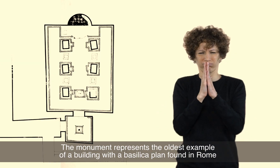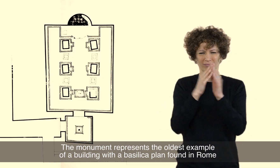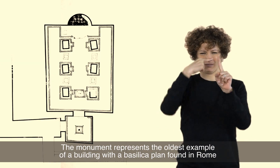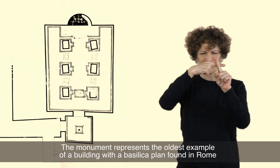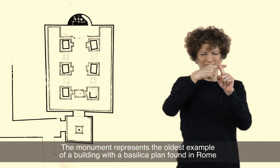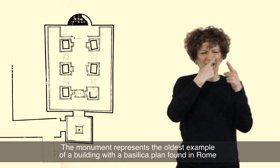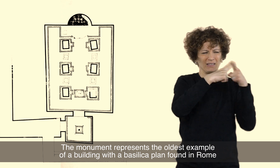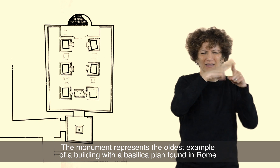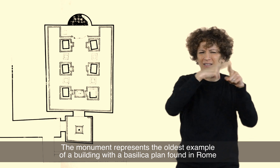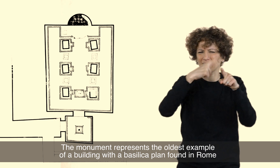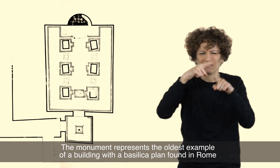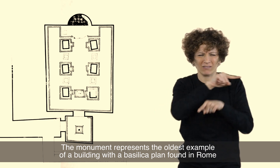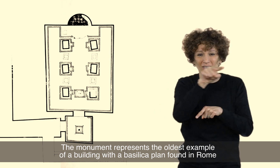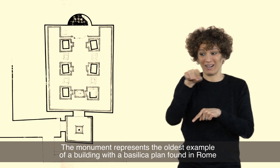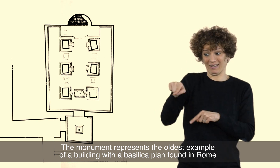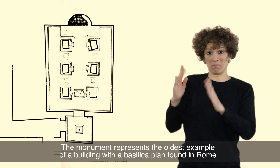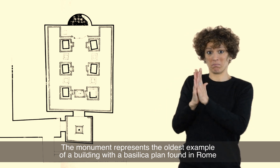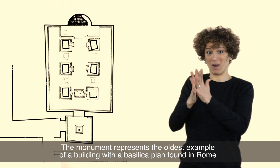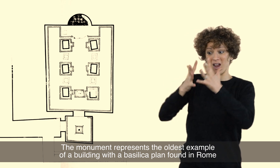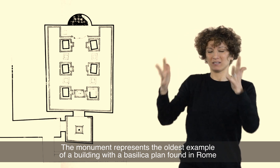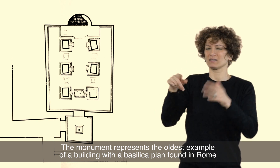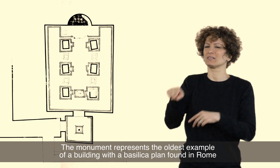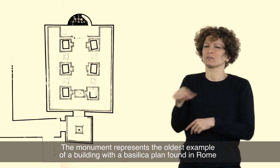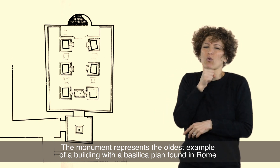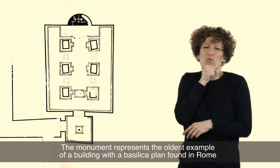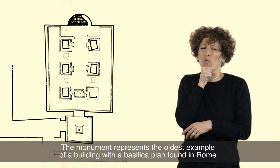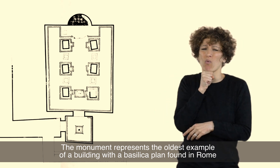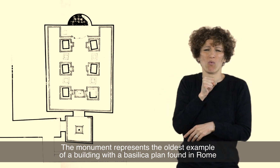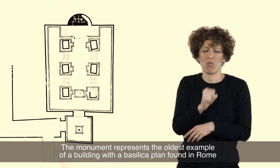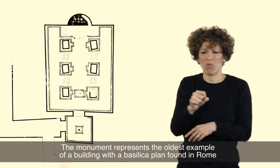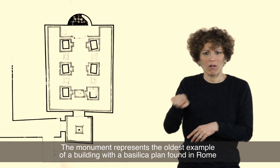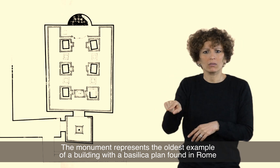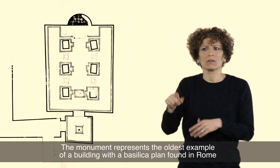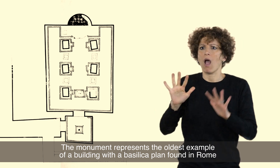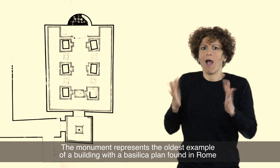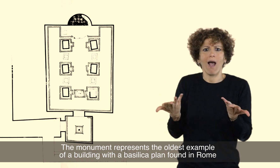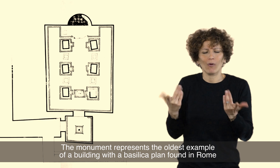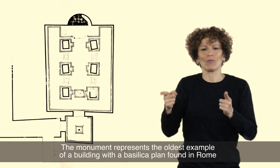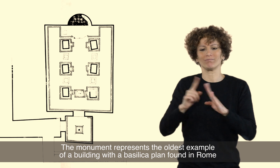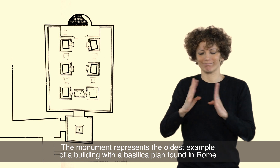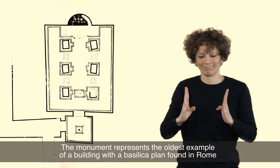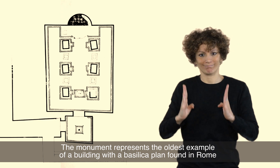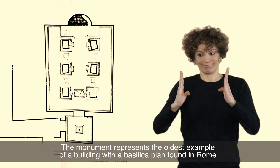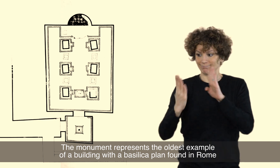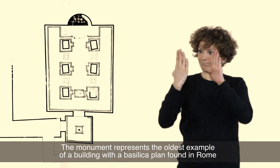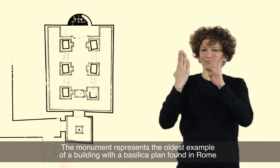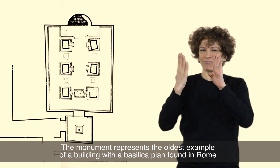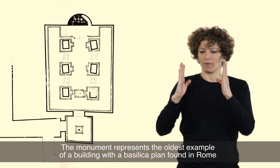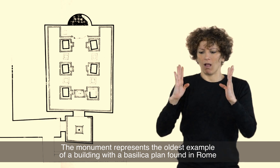The monument represents the oldest example of a building with a basilica plan found